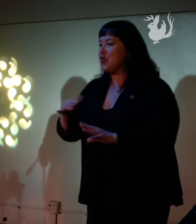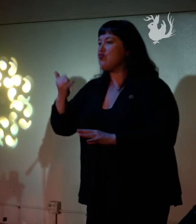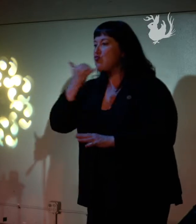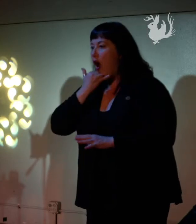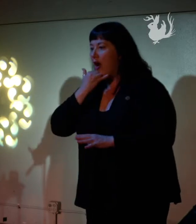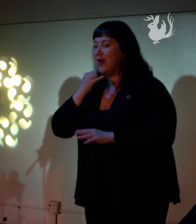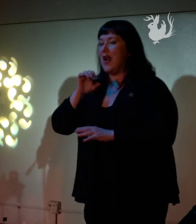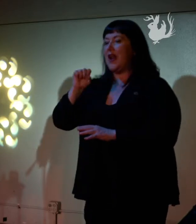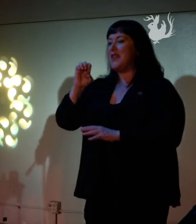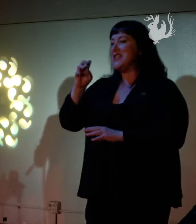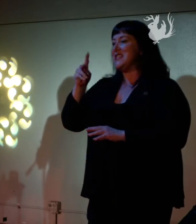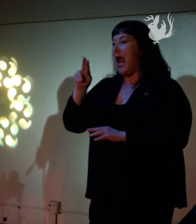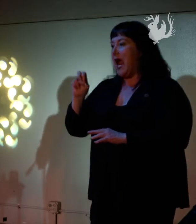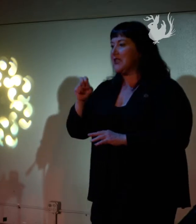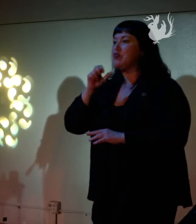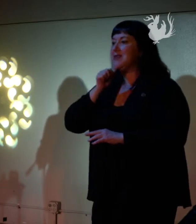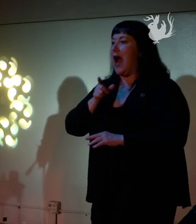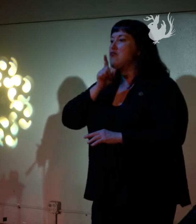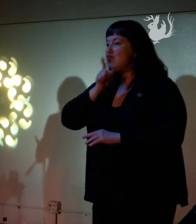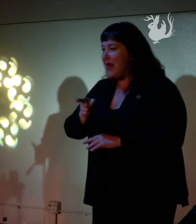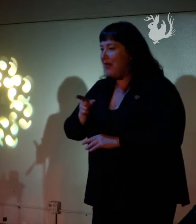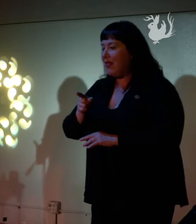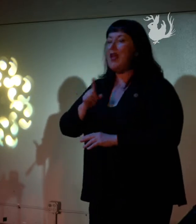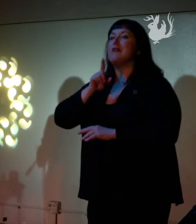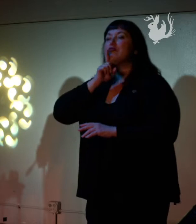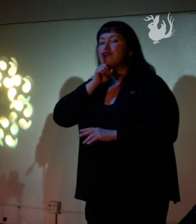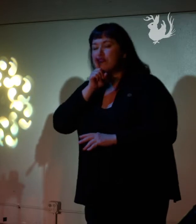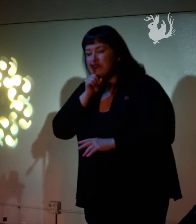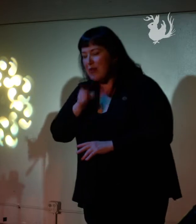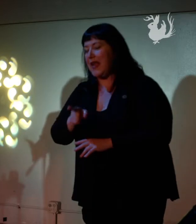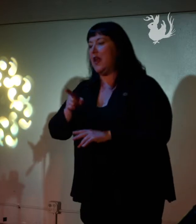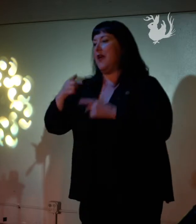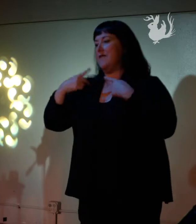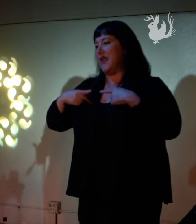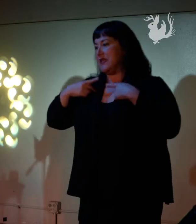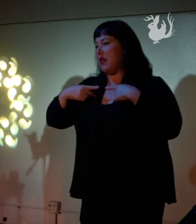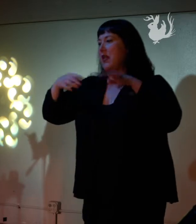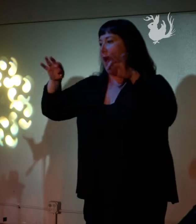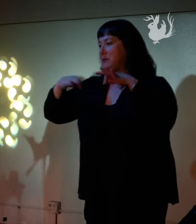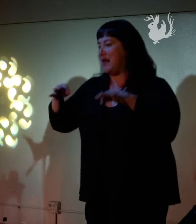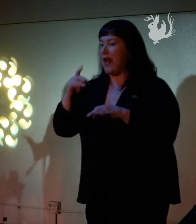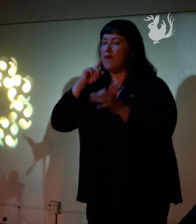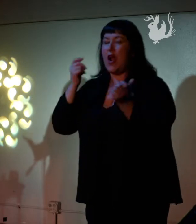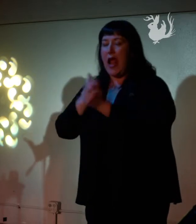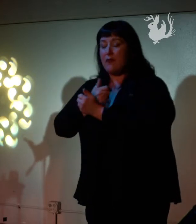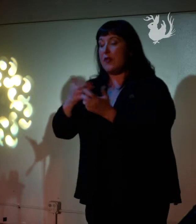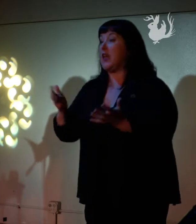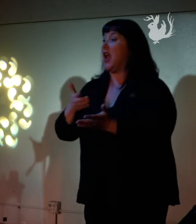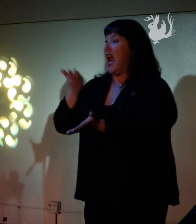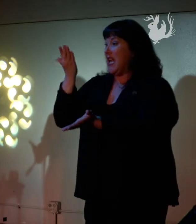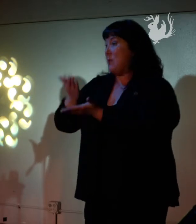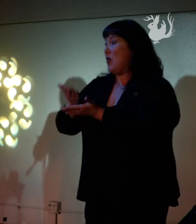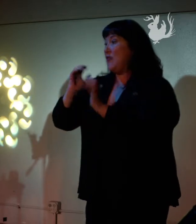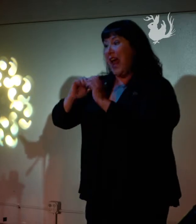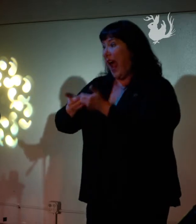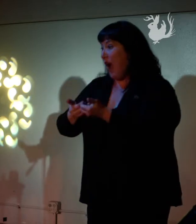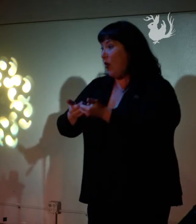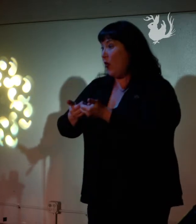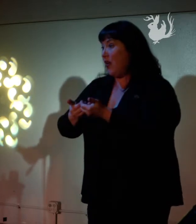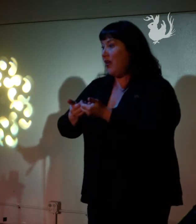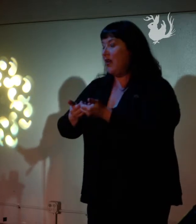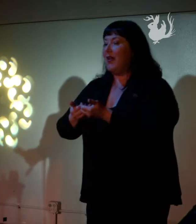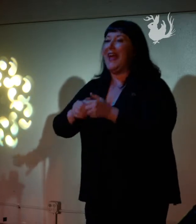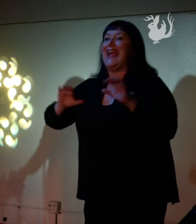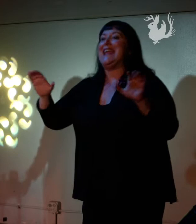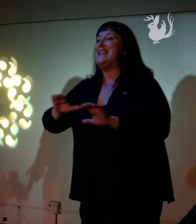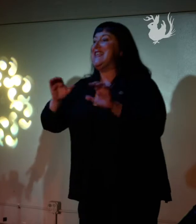real, that there was a logical, physical explanation for everything. And the way that he disproved these things, like the occult, was he performed